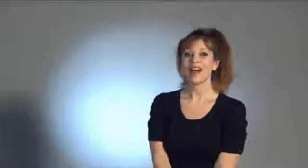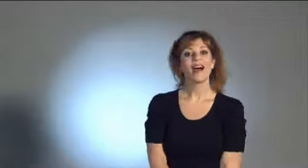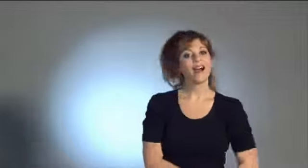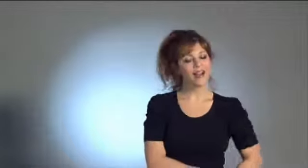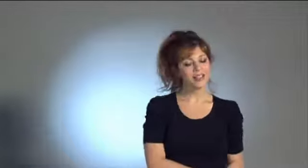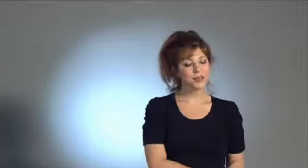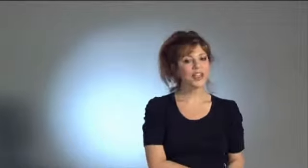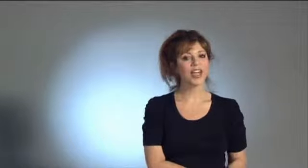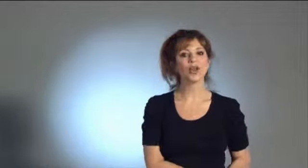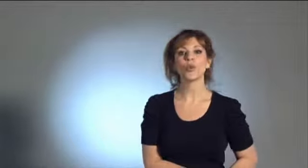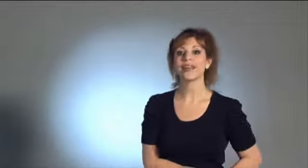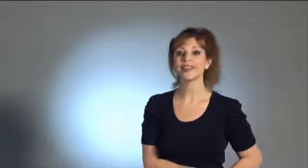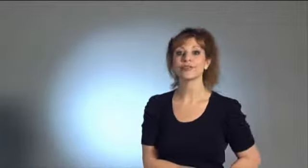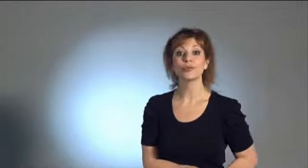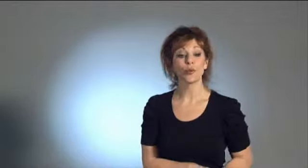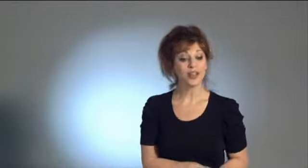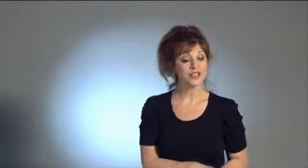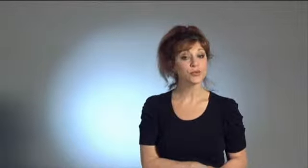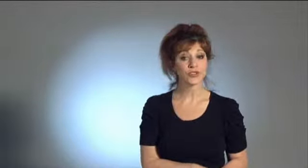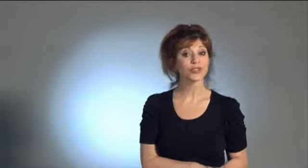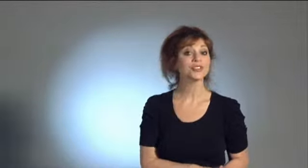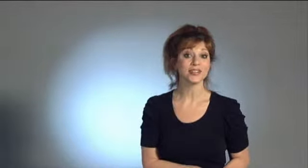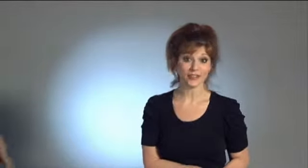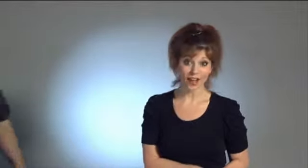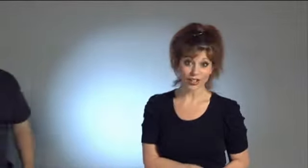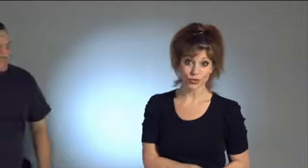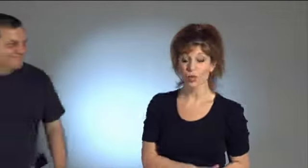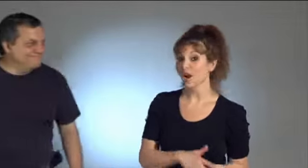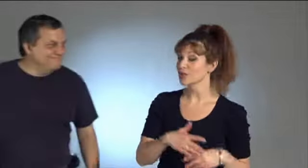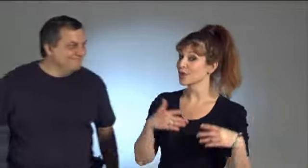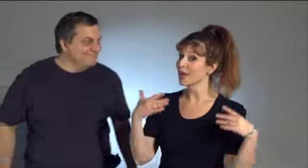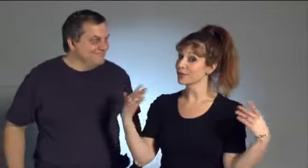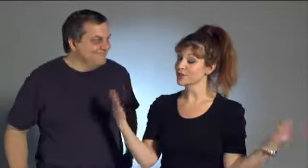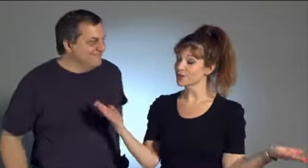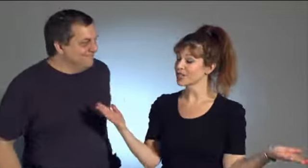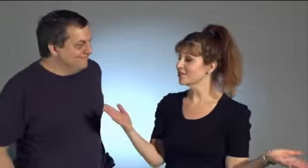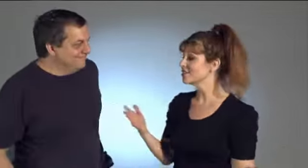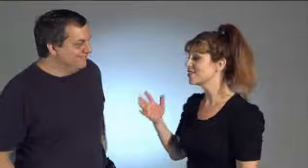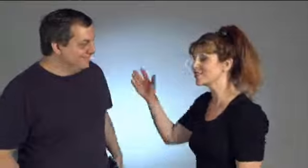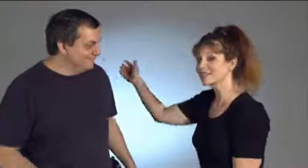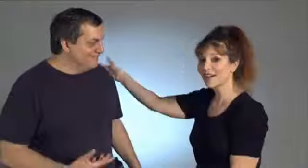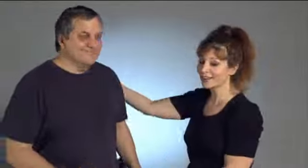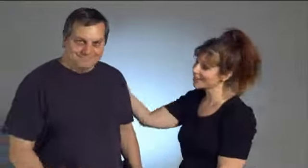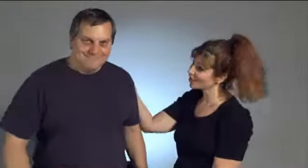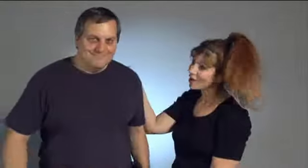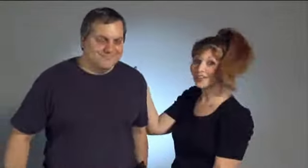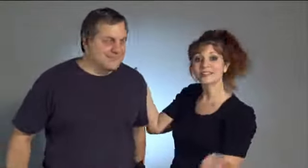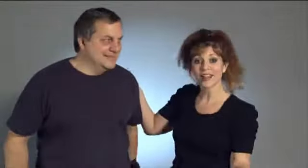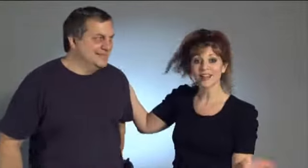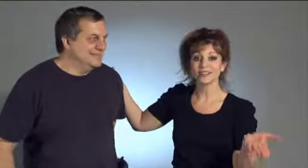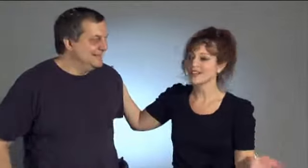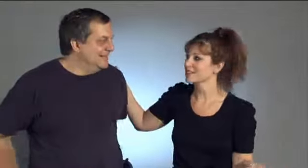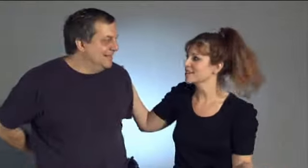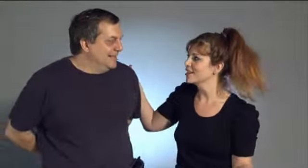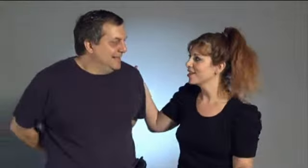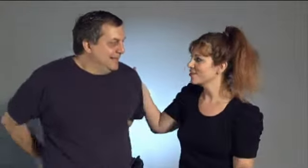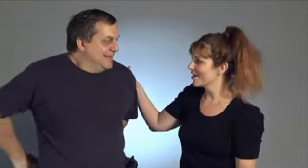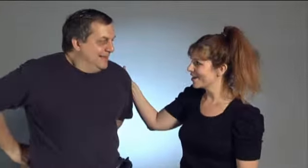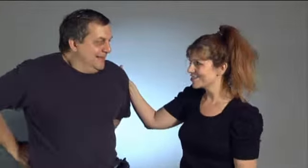Hi, it's me again, Wendy from Wendy's Musical Diva Factory, where I train musical divas like Scott here on his second lesson. Right? You